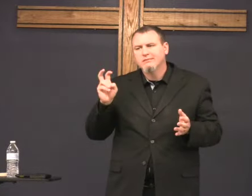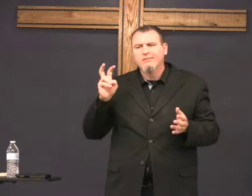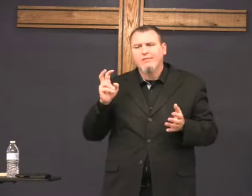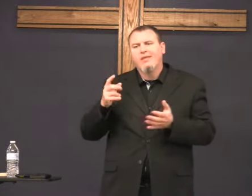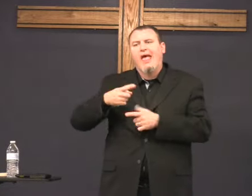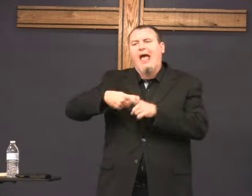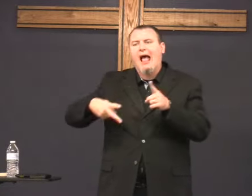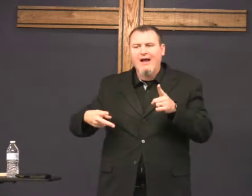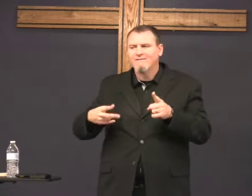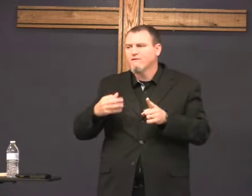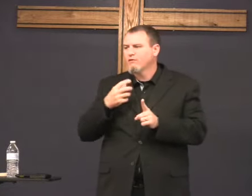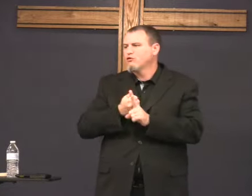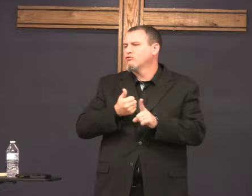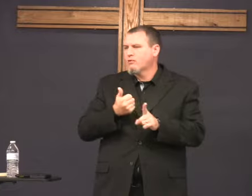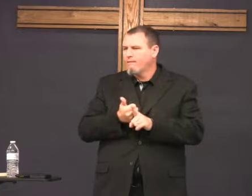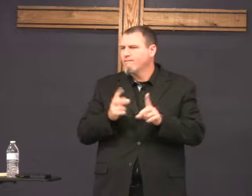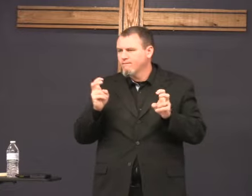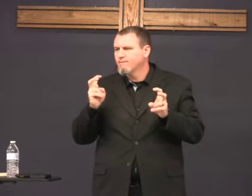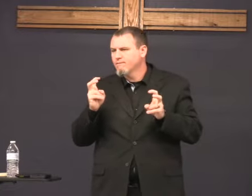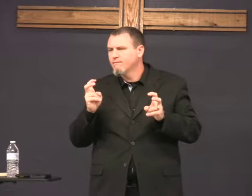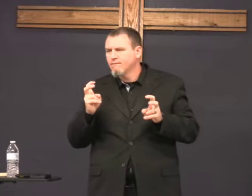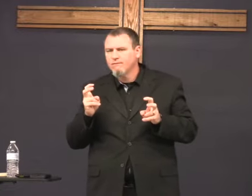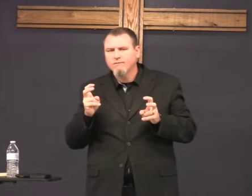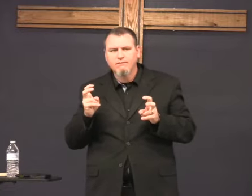lose lose half of yourself